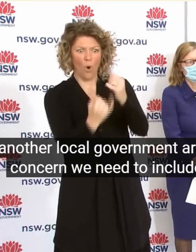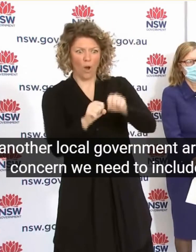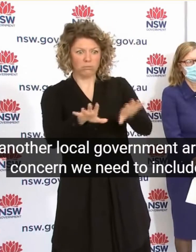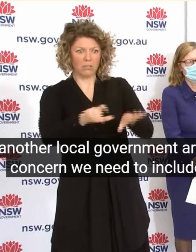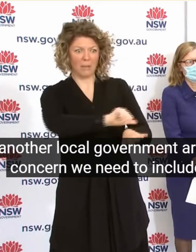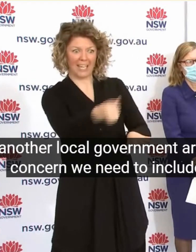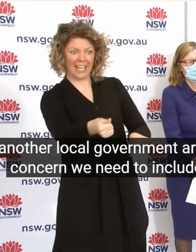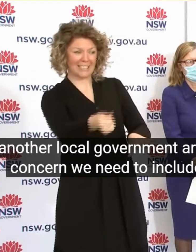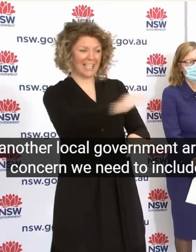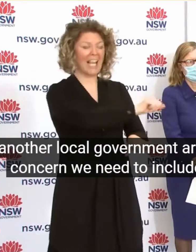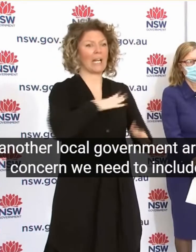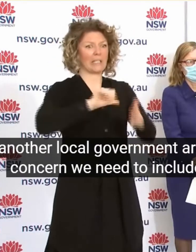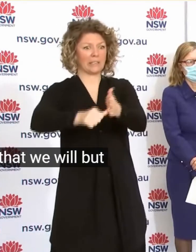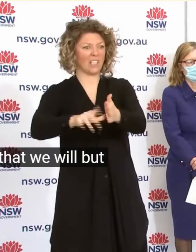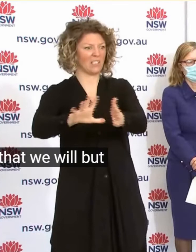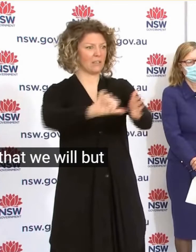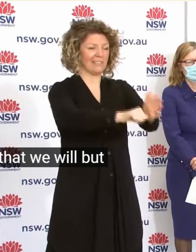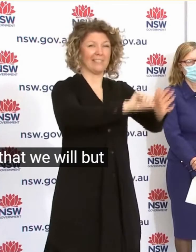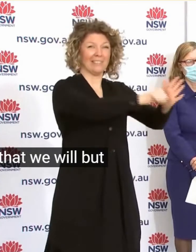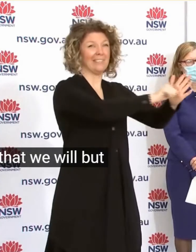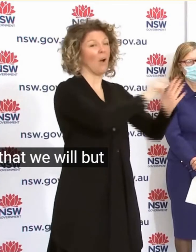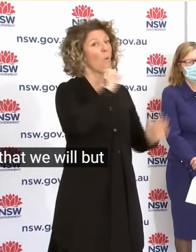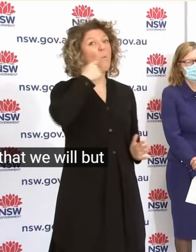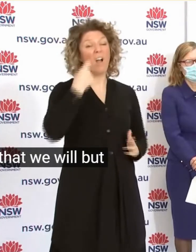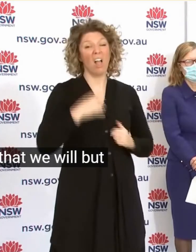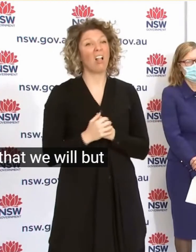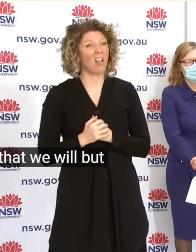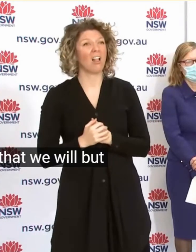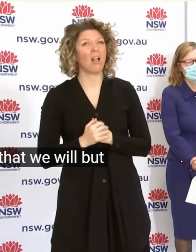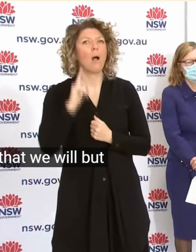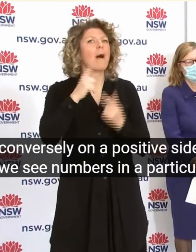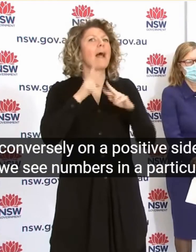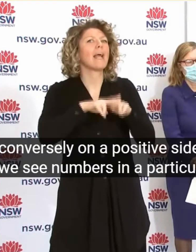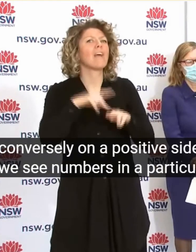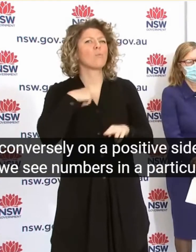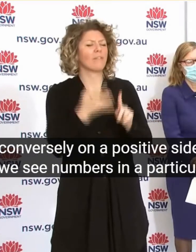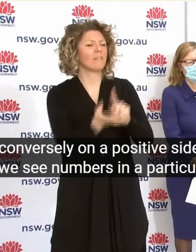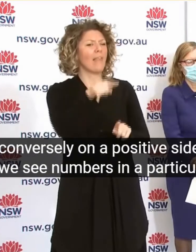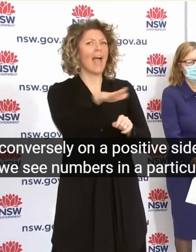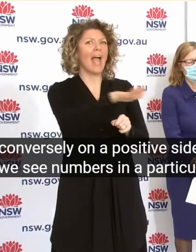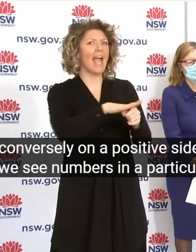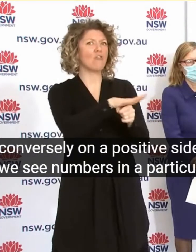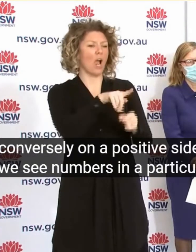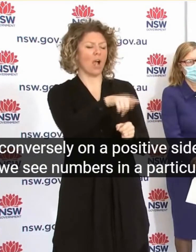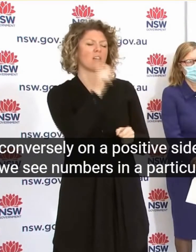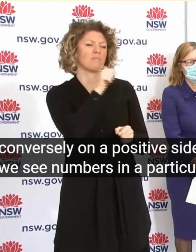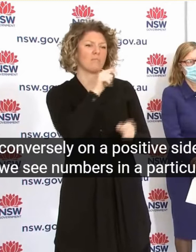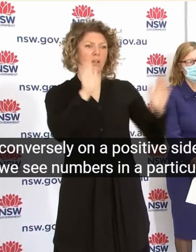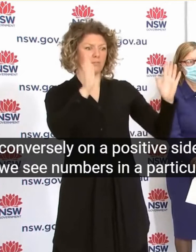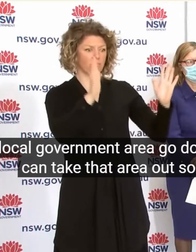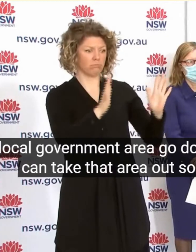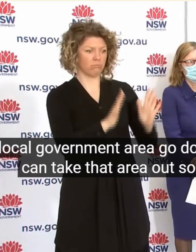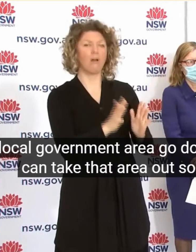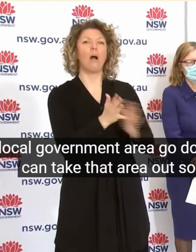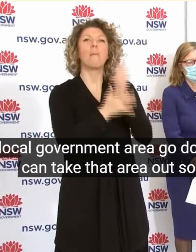We Will But Conversely On A Positive Side If We See Numbers In A Particular Local Government Area Go Down We Can Take That Area